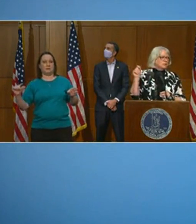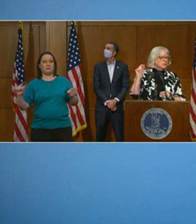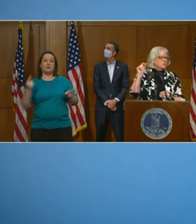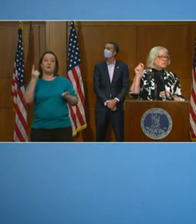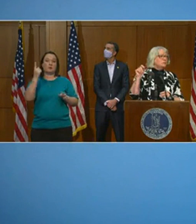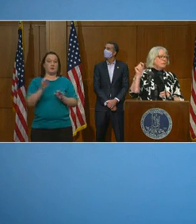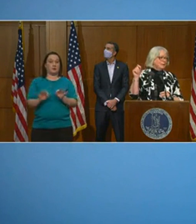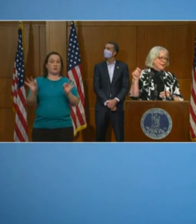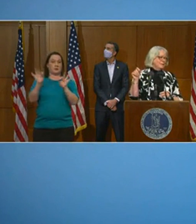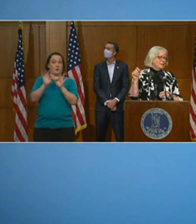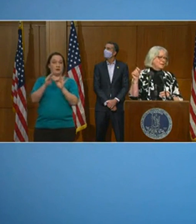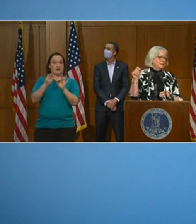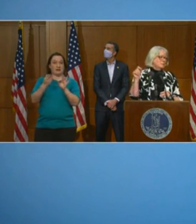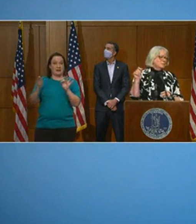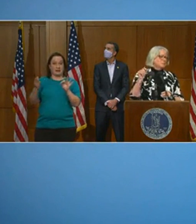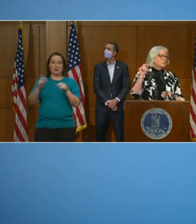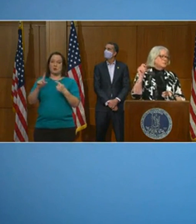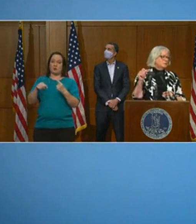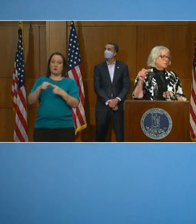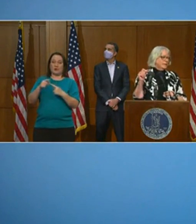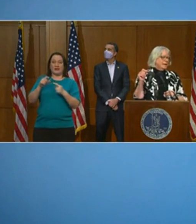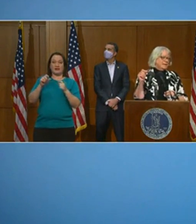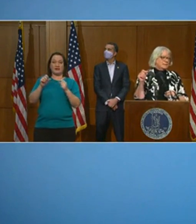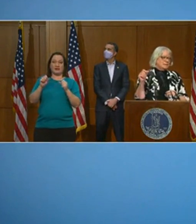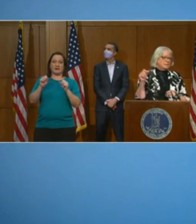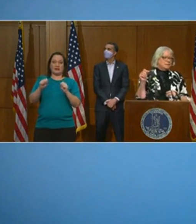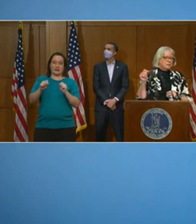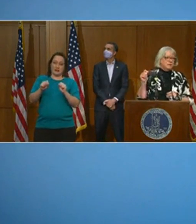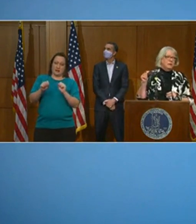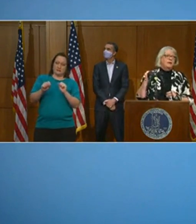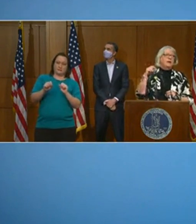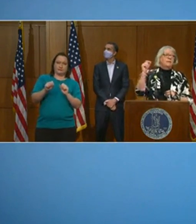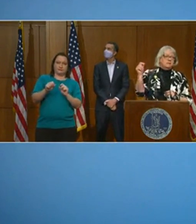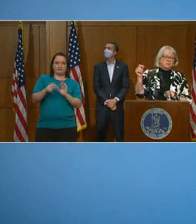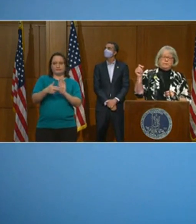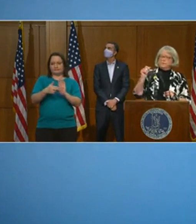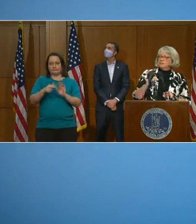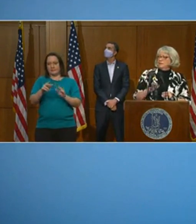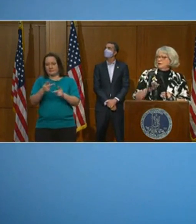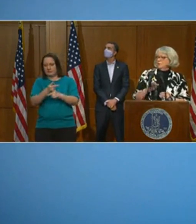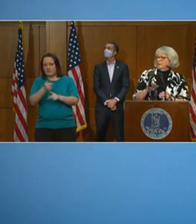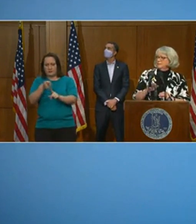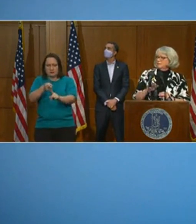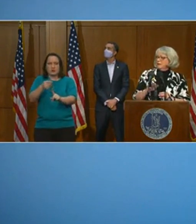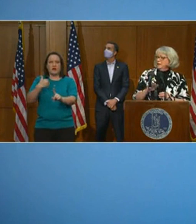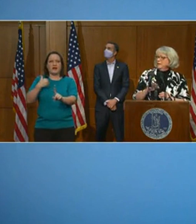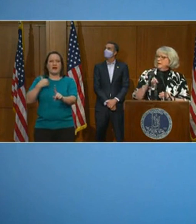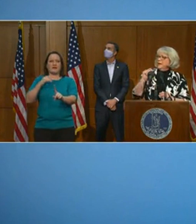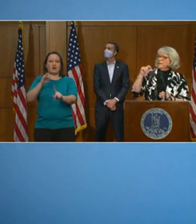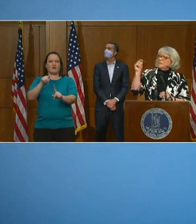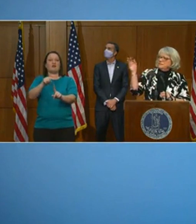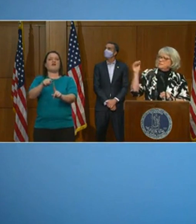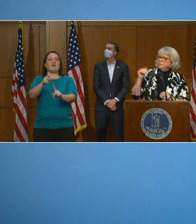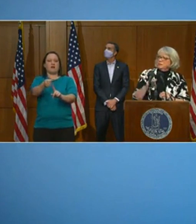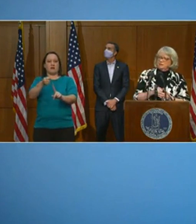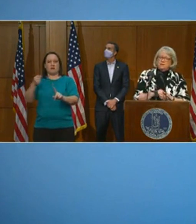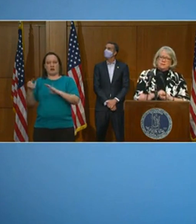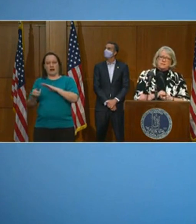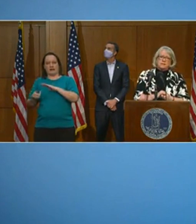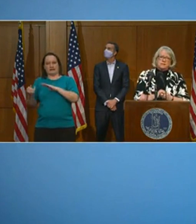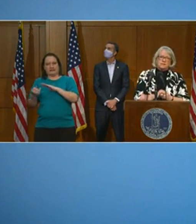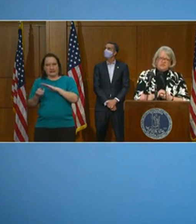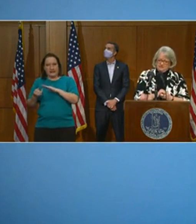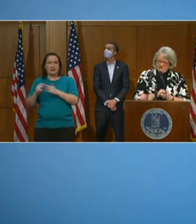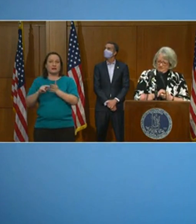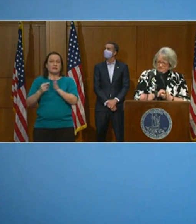important, the sooner we can make that diagnosis, the sooner we can isolate someone, and the sooner we can slow down our rate of spread. And that's why it's important to